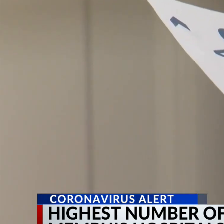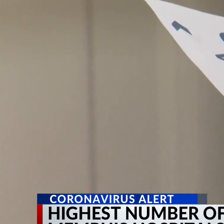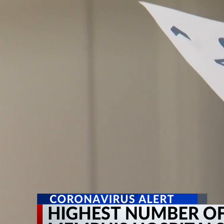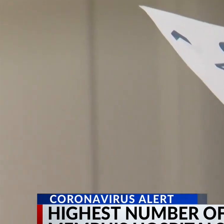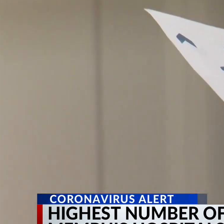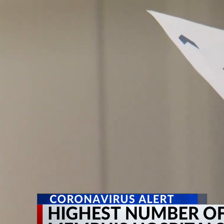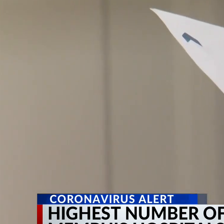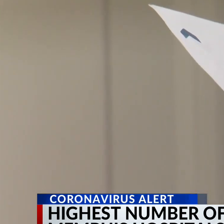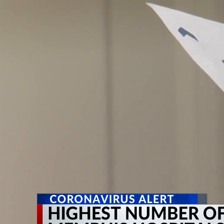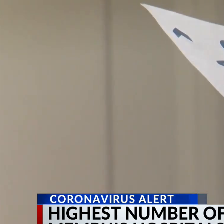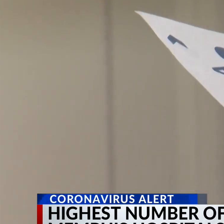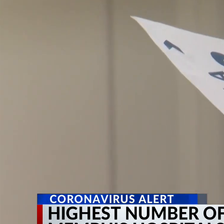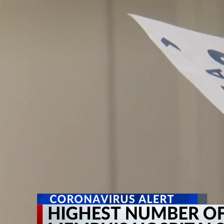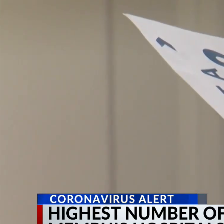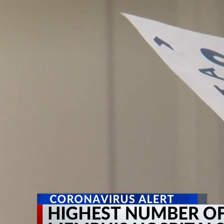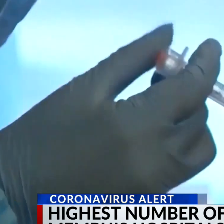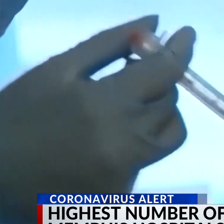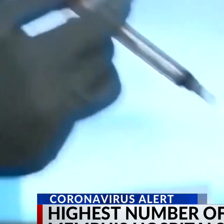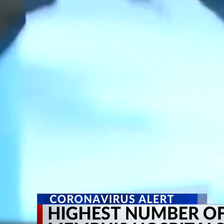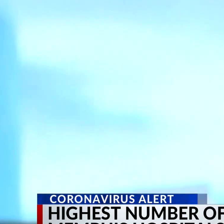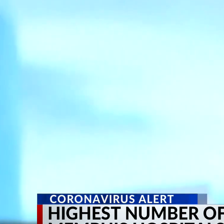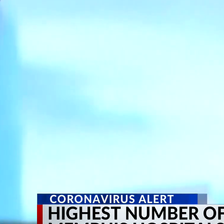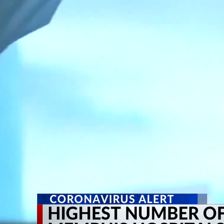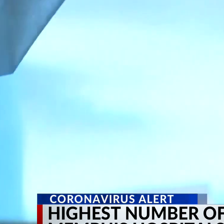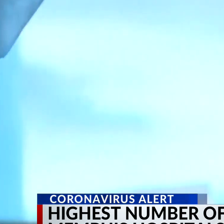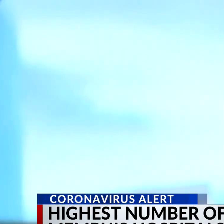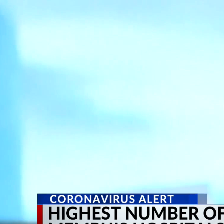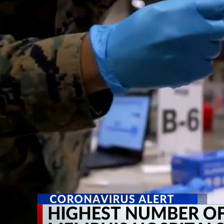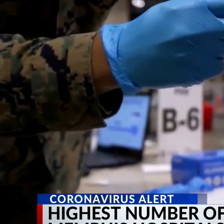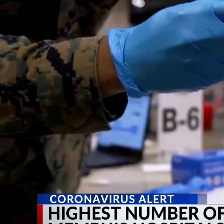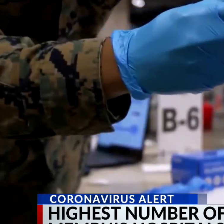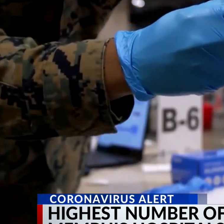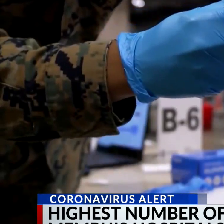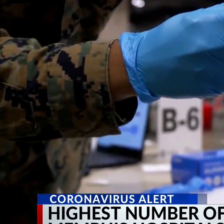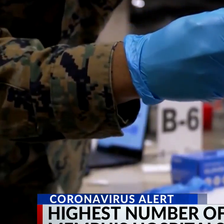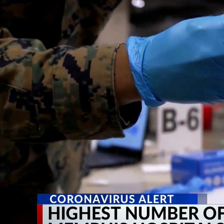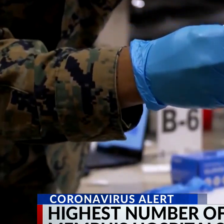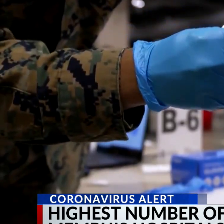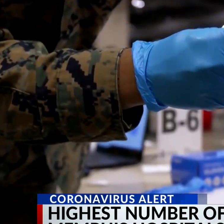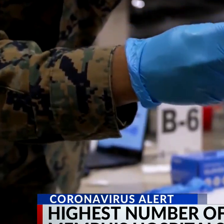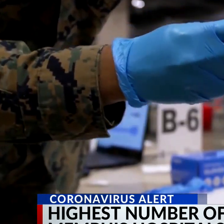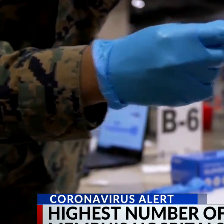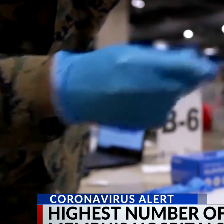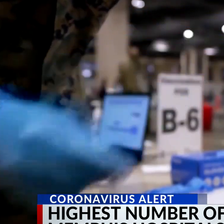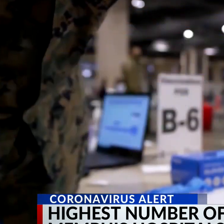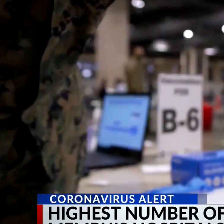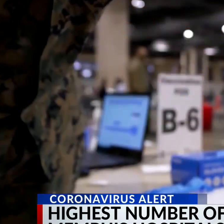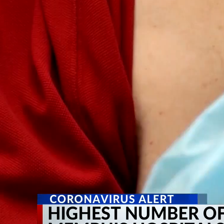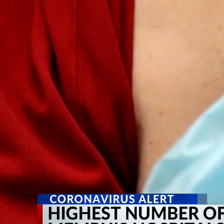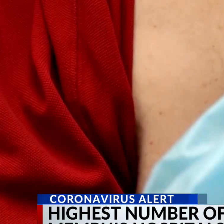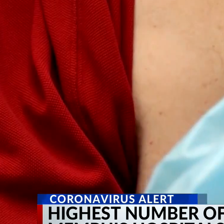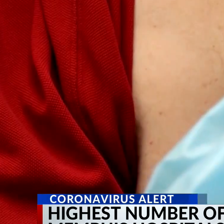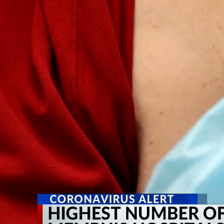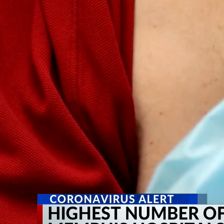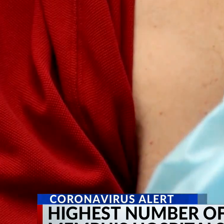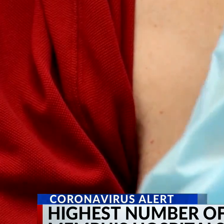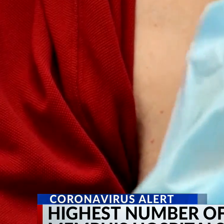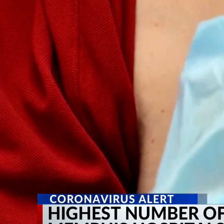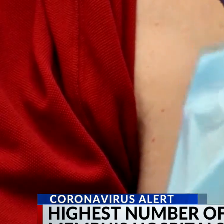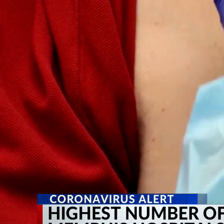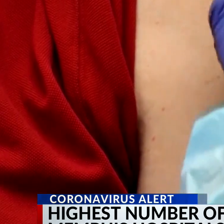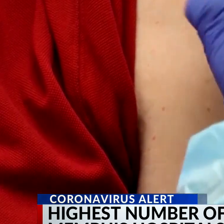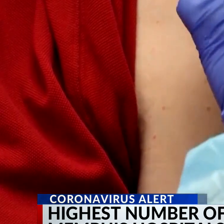As for the city's door to door on demand vaccination program, it will be ending this month. So crews can be dispatched elsewhere.